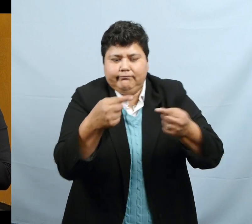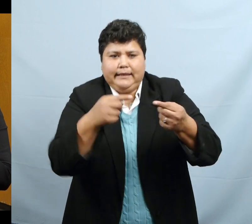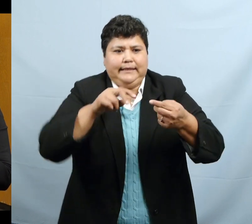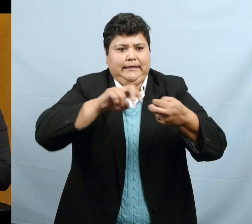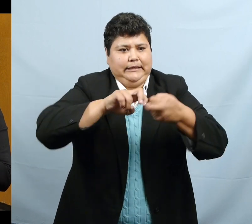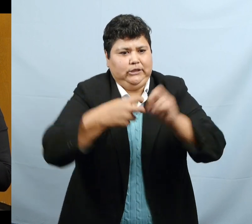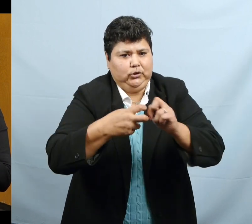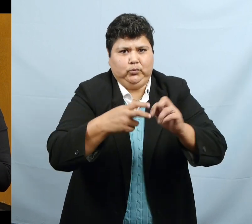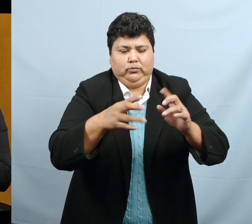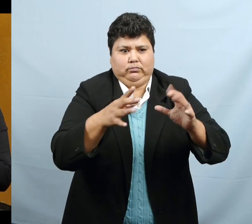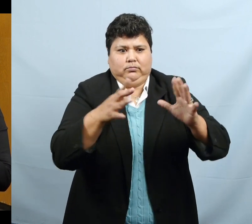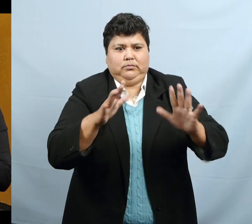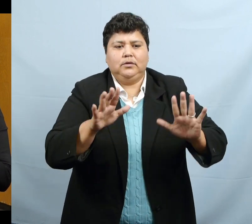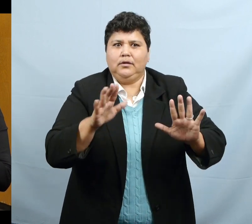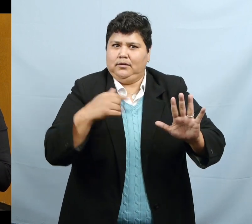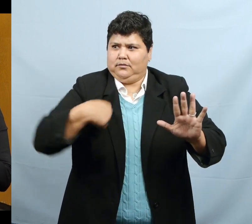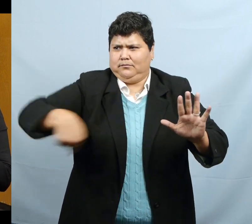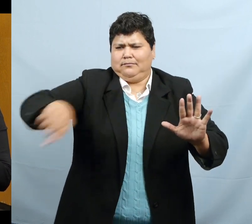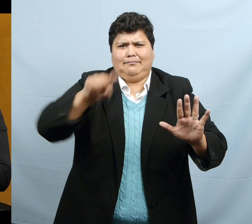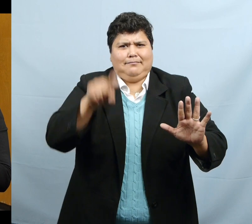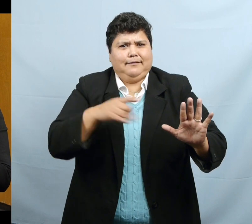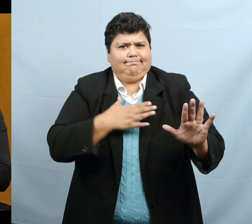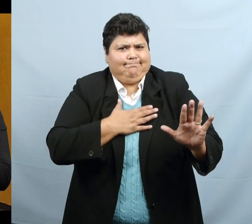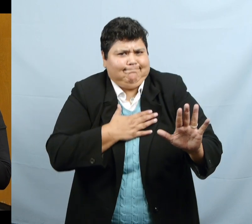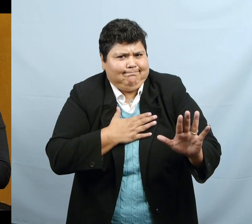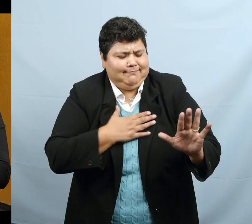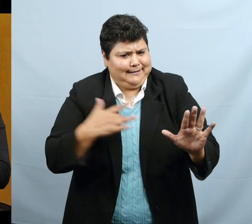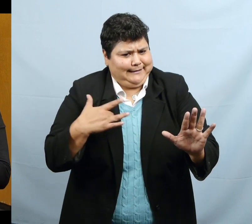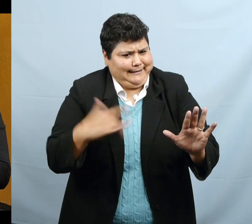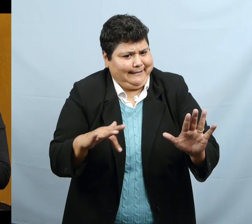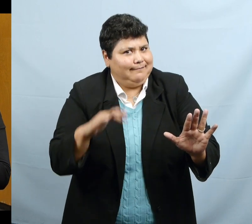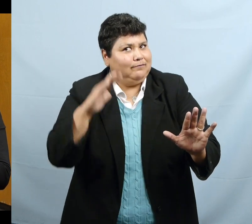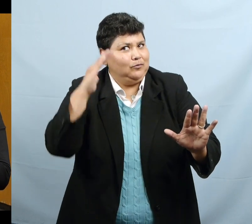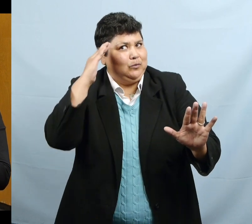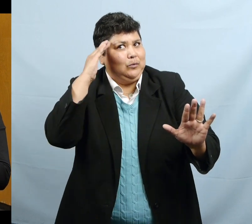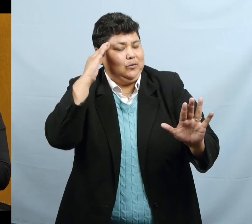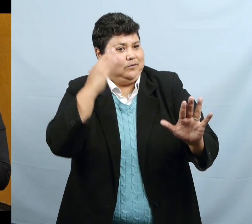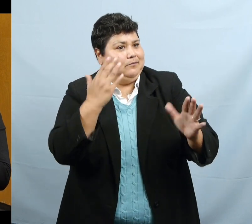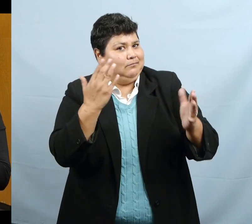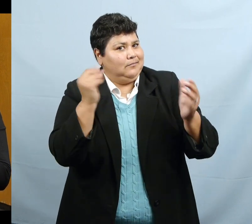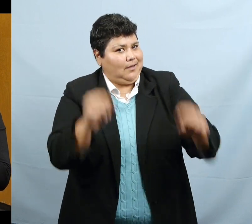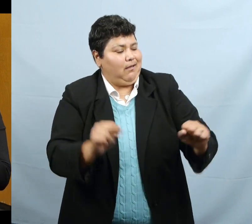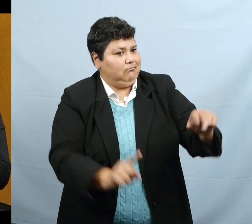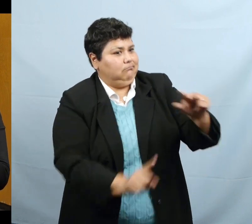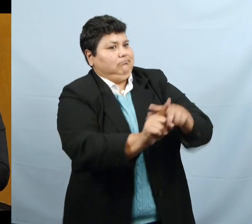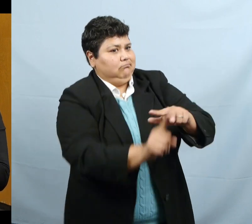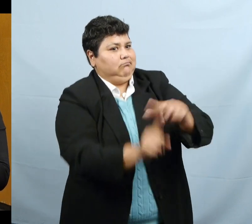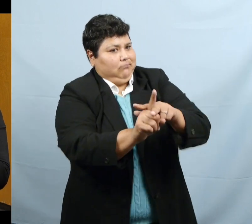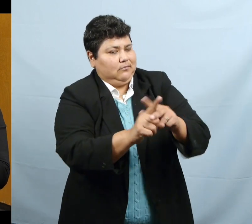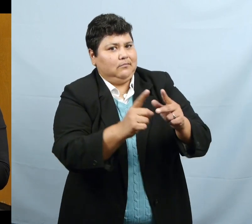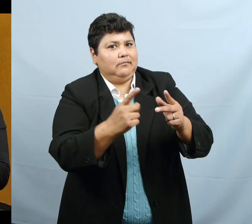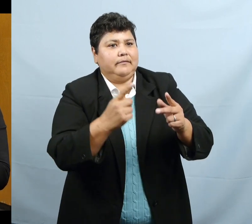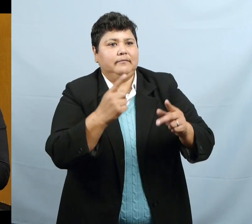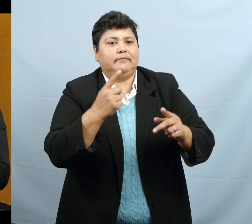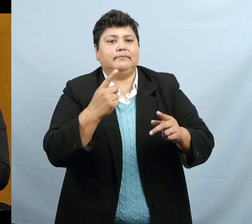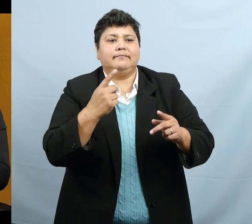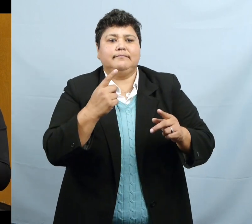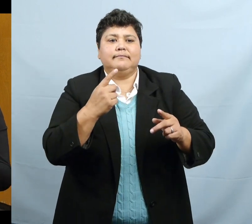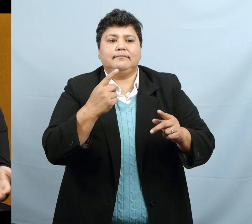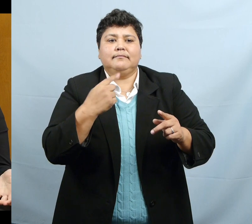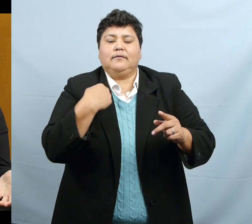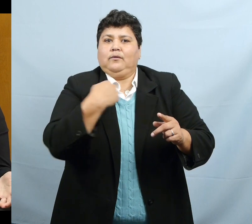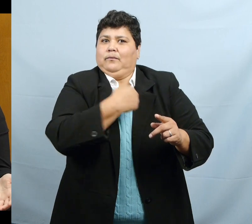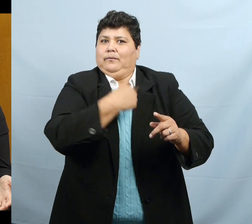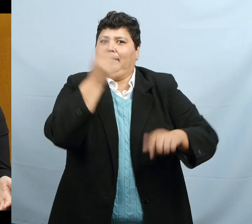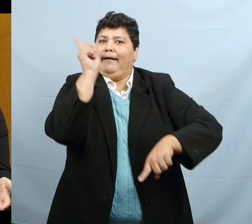very sensitive. And know that this might happen. We cannot be part of the scene. And just